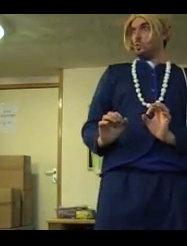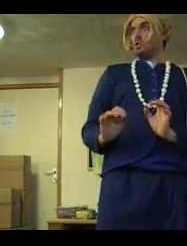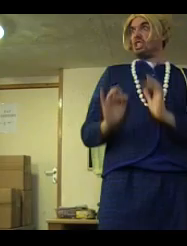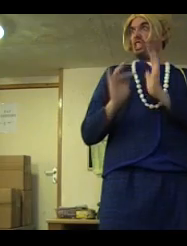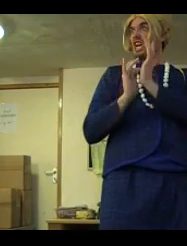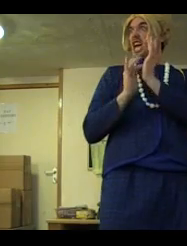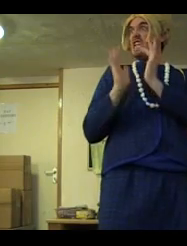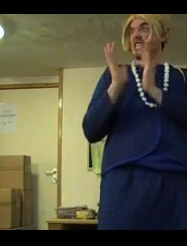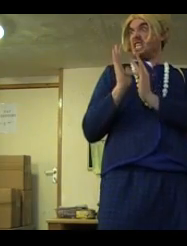Jesus!